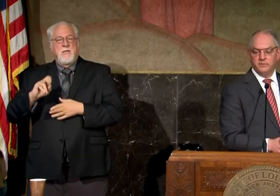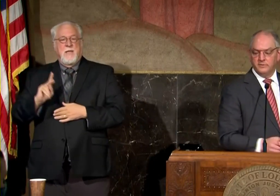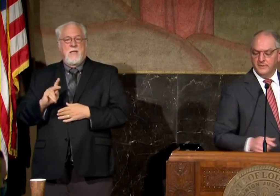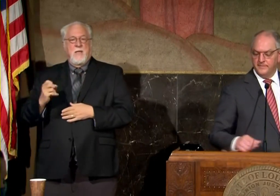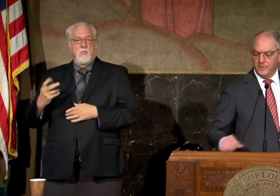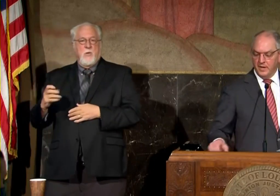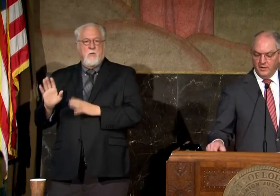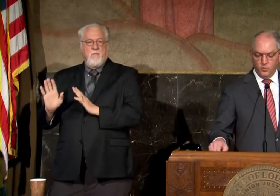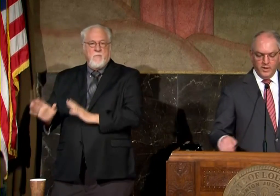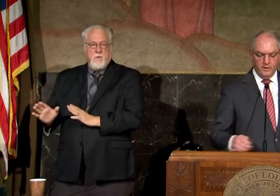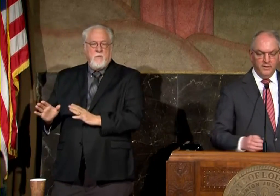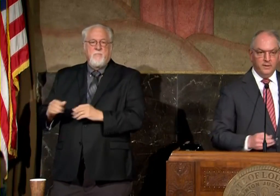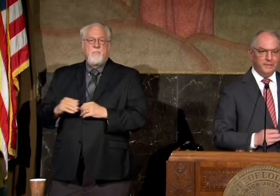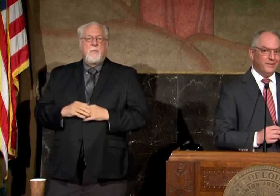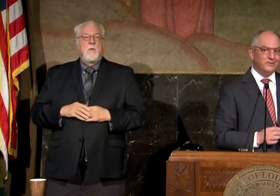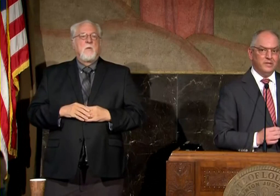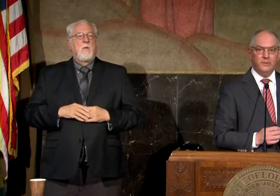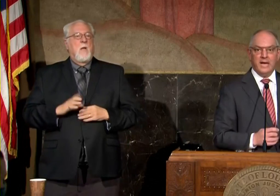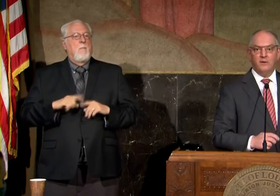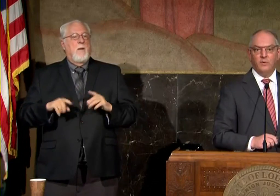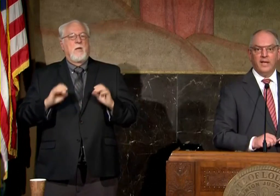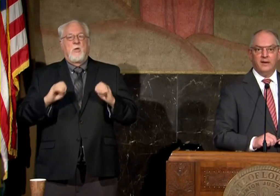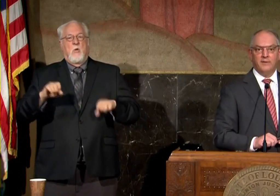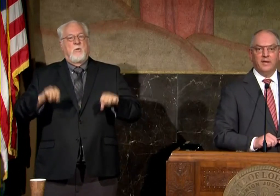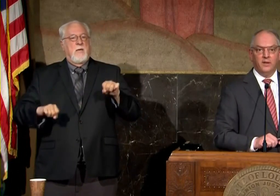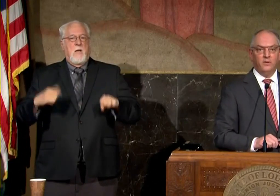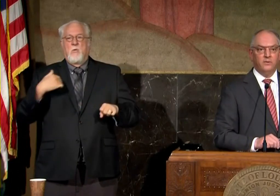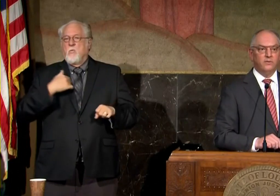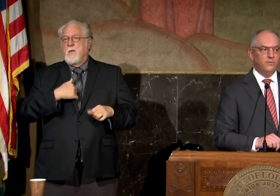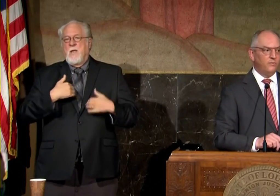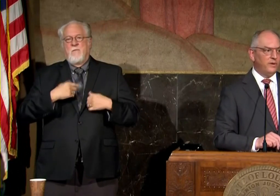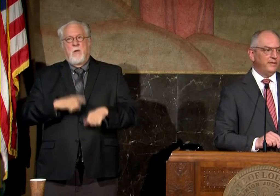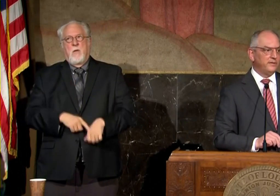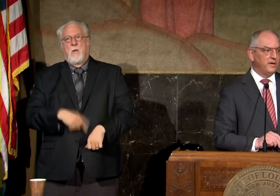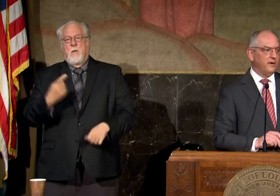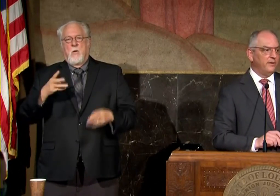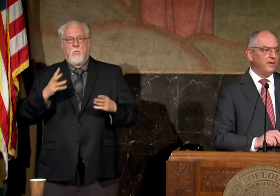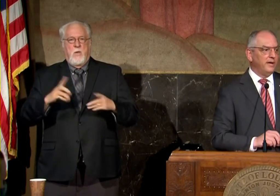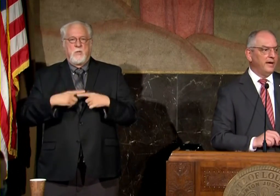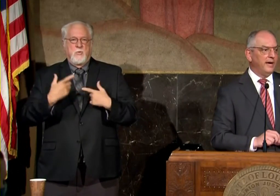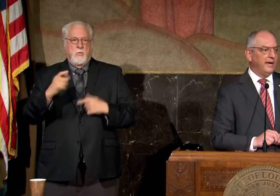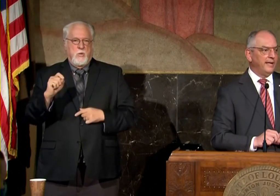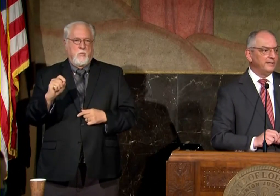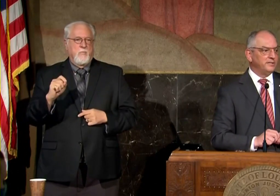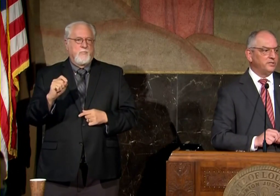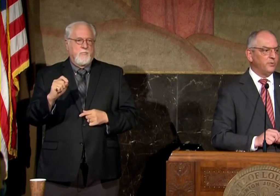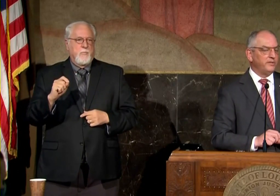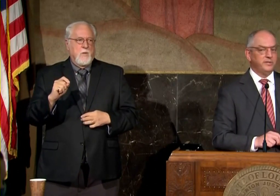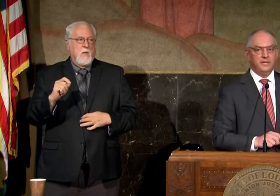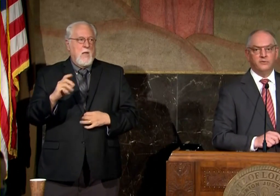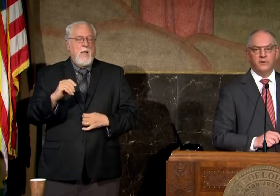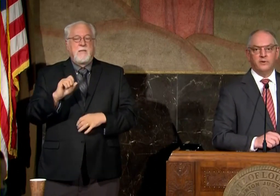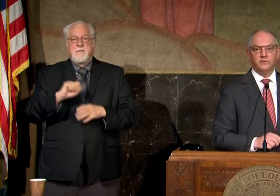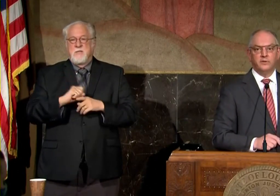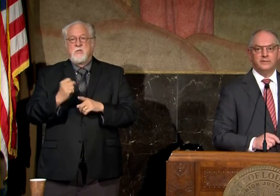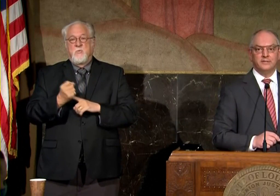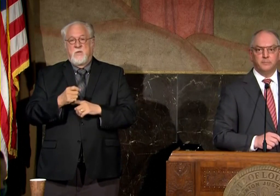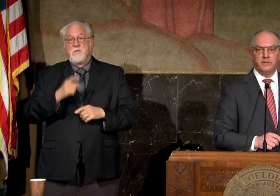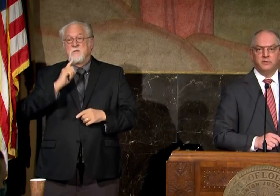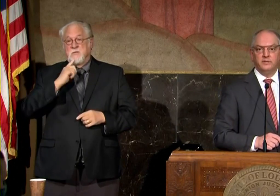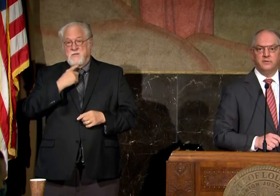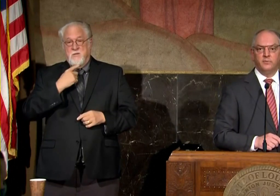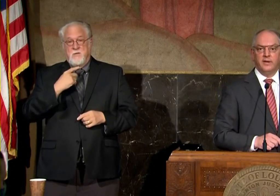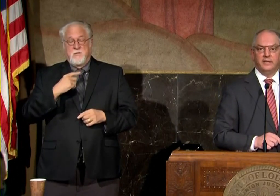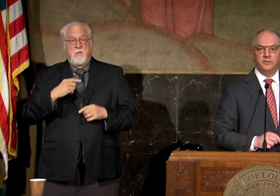campuses as well but there is no doubt we have a long way to go and the situation is very serious